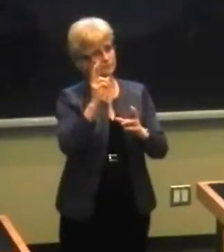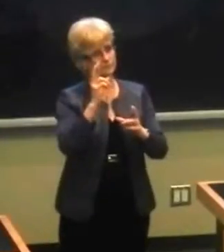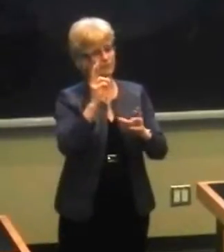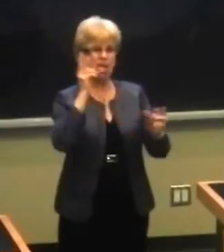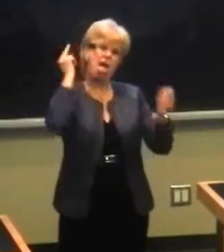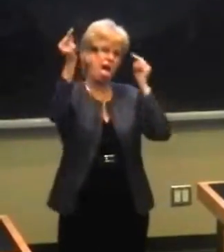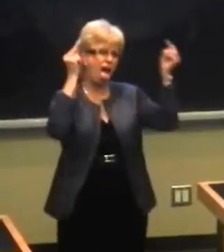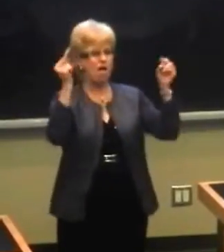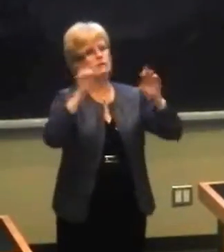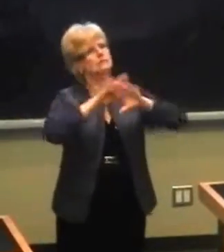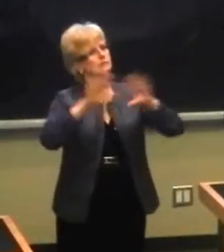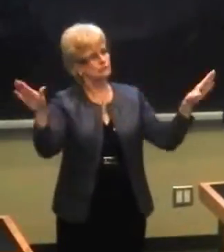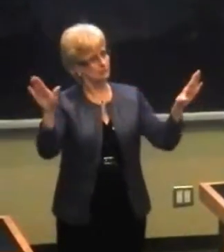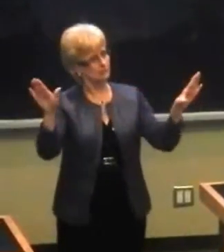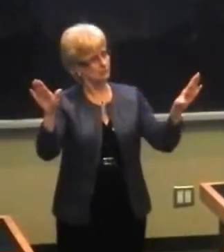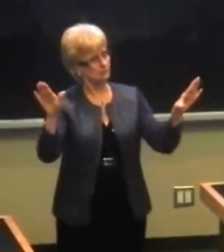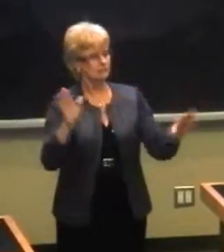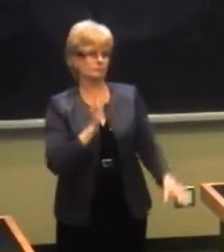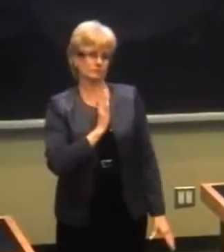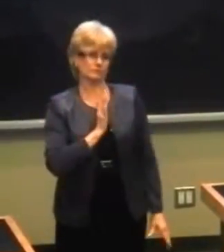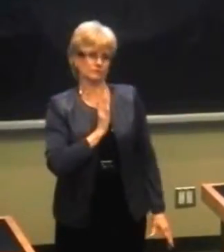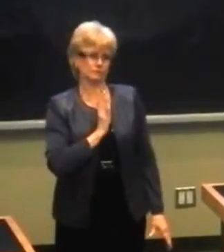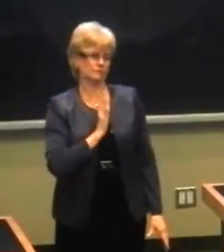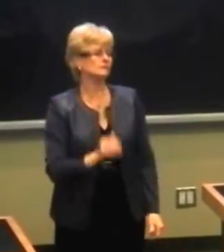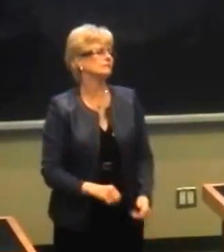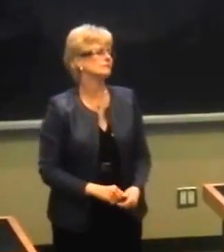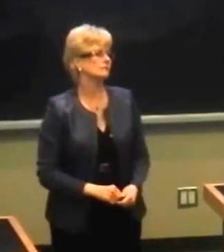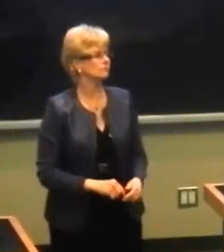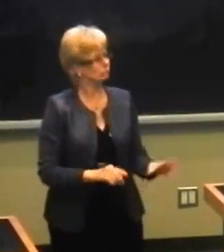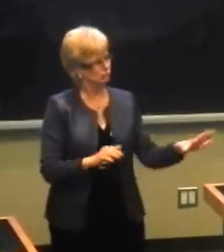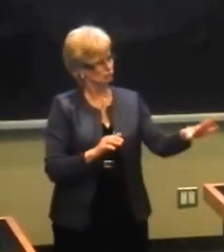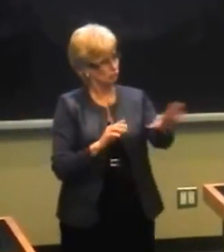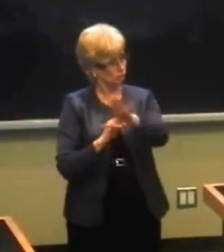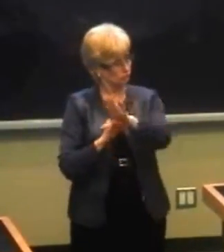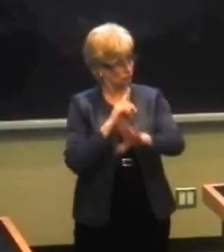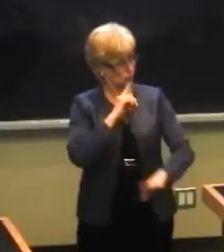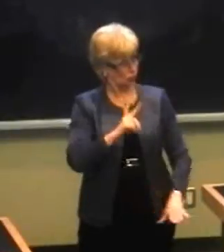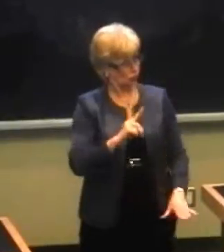other participants and those who are here tonight. We're sure everybody will be.